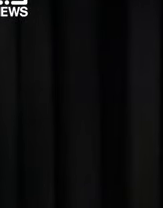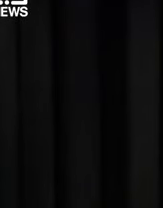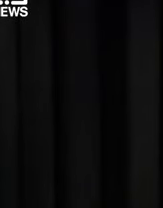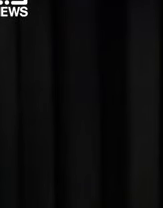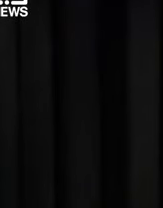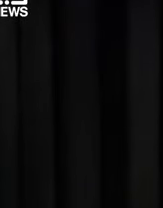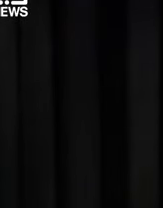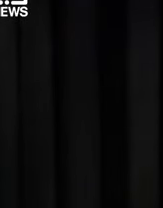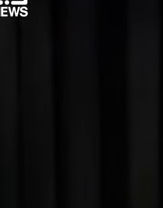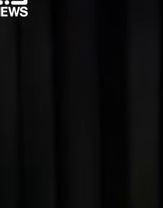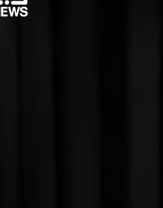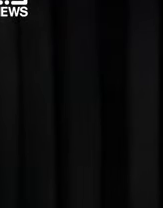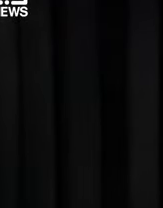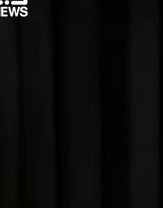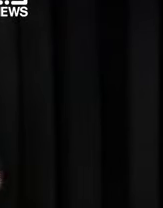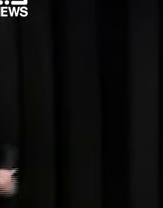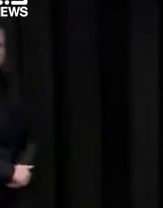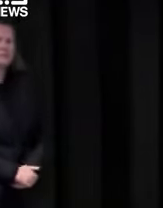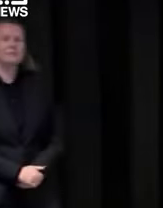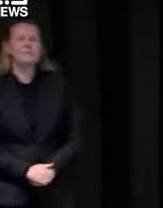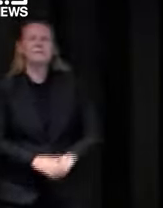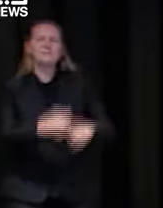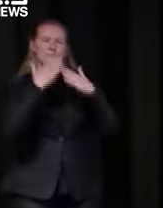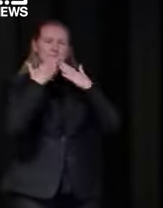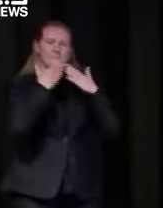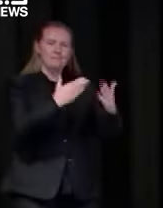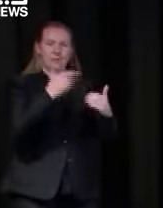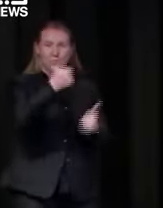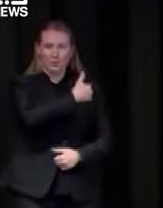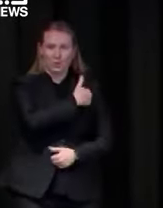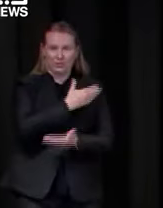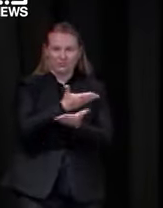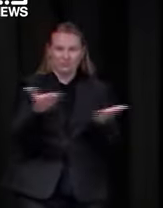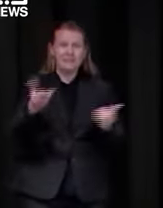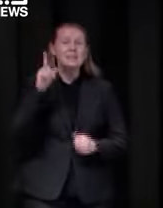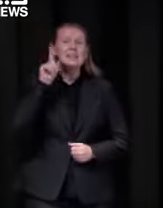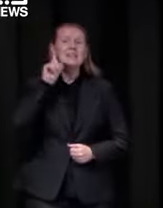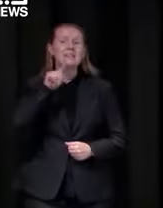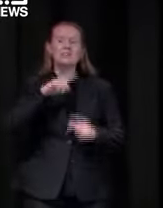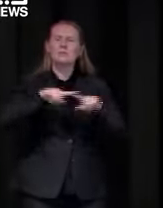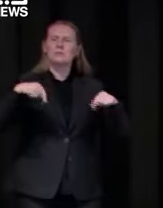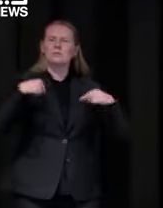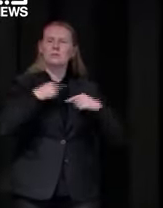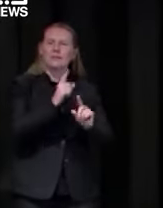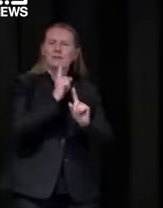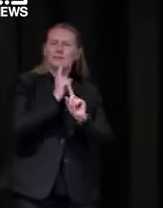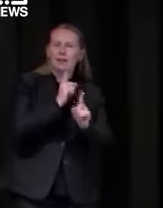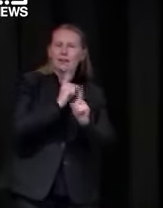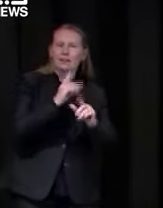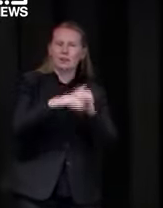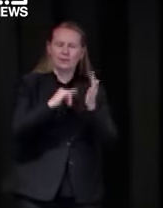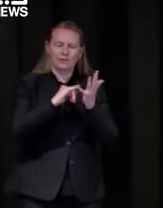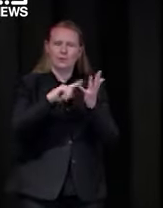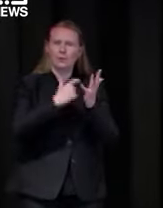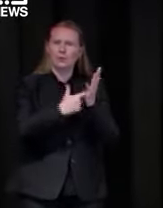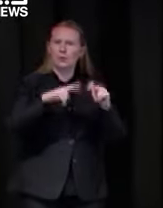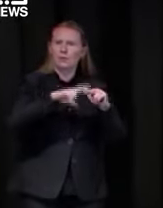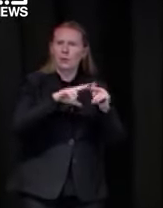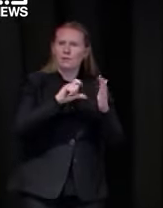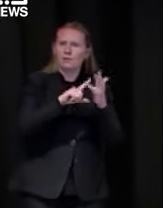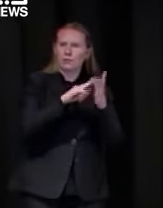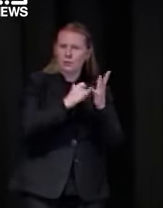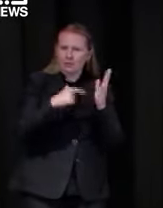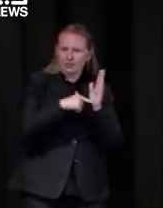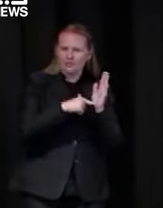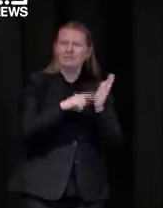thank you minister good morning so yesterday we were able to advise that the surf coast LGA would exit